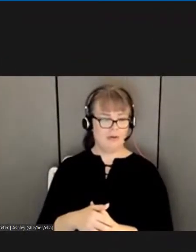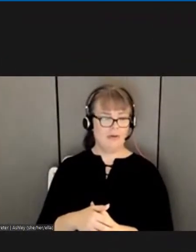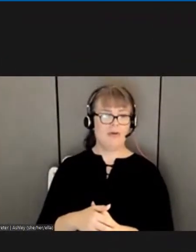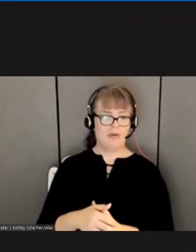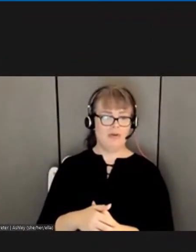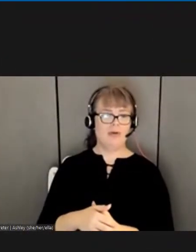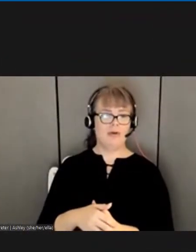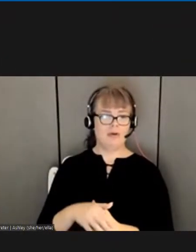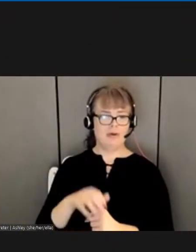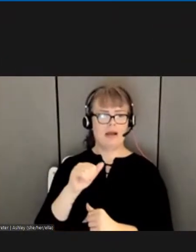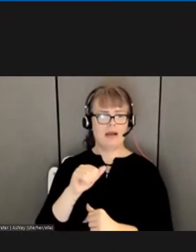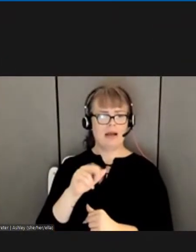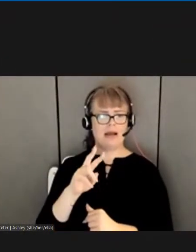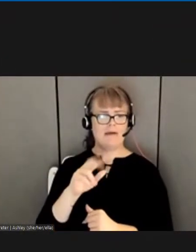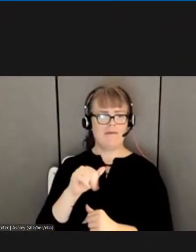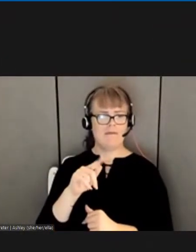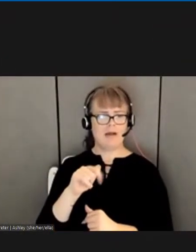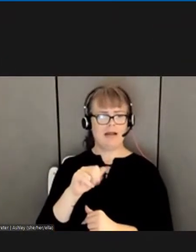Wow.